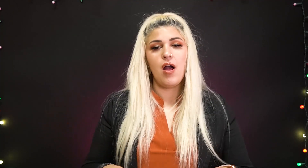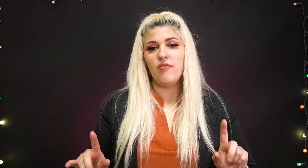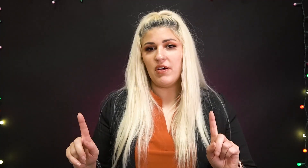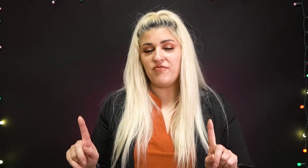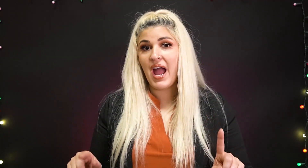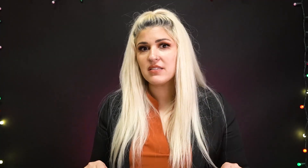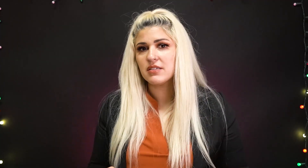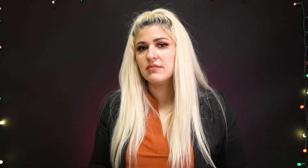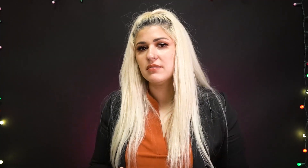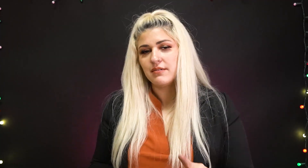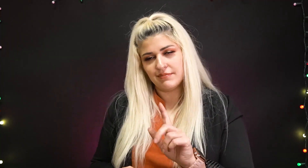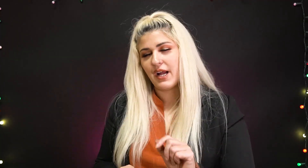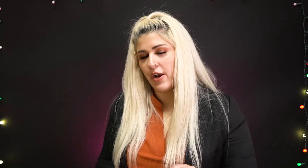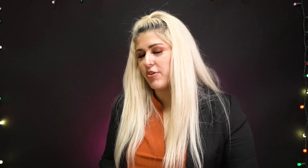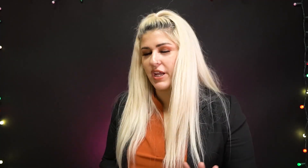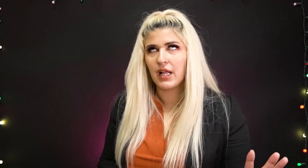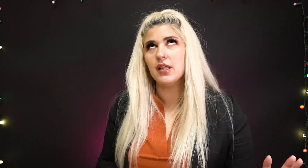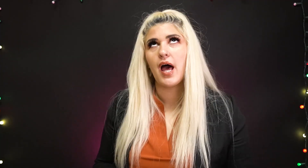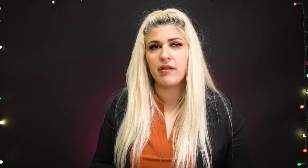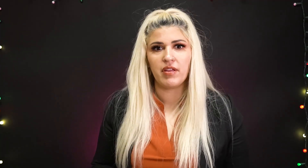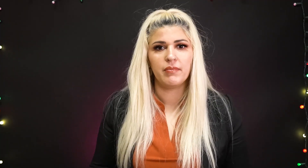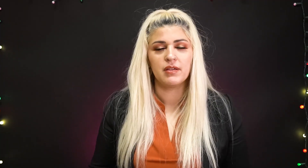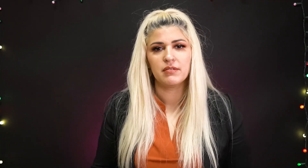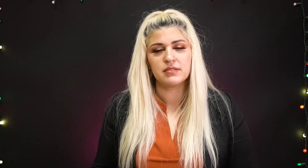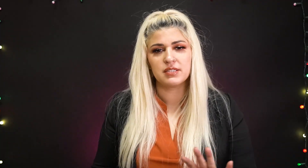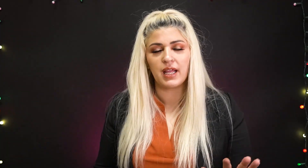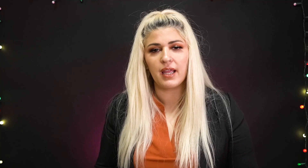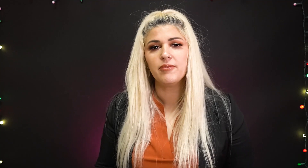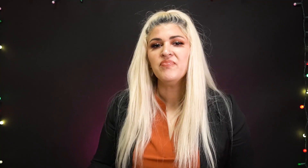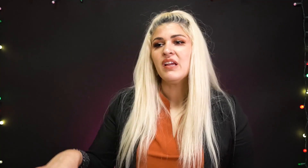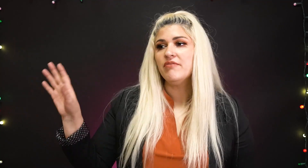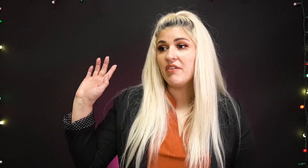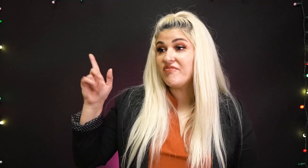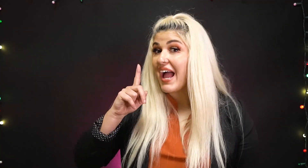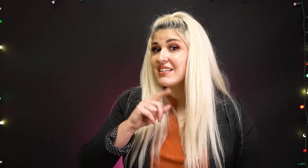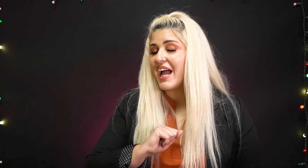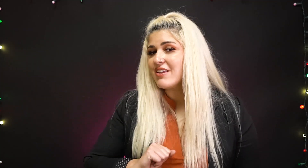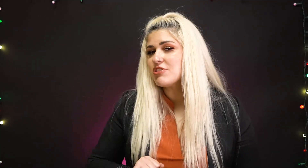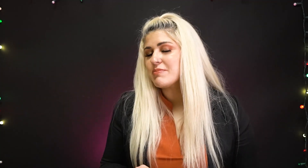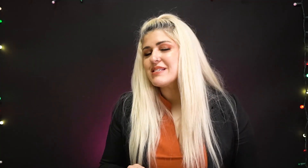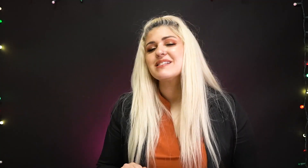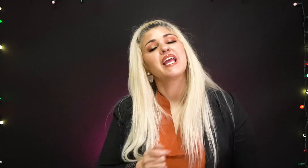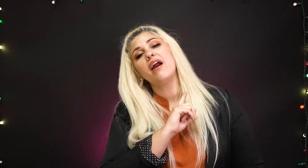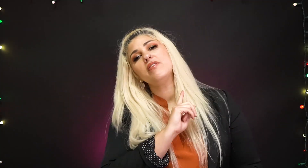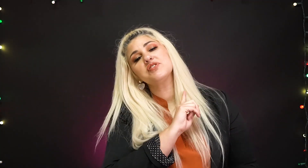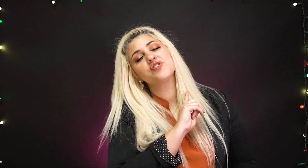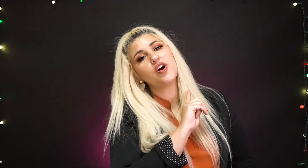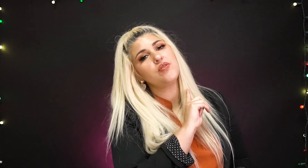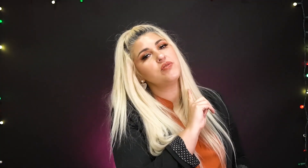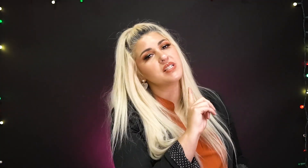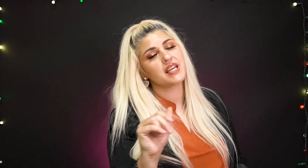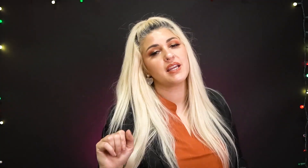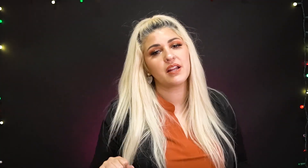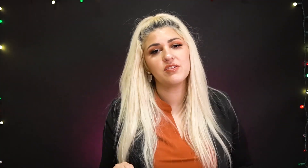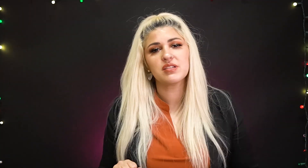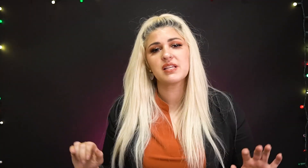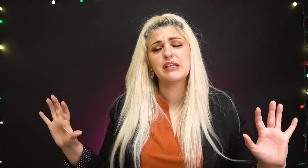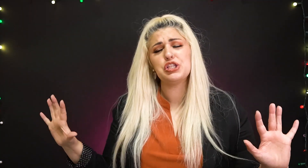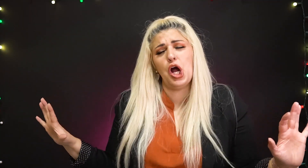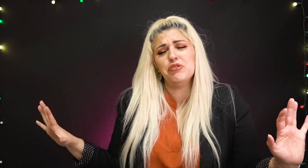fun fact i know you're getting a lot of them today fun fact i used to be scared of snow as a kid i used to say no